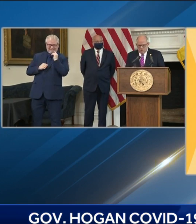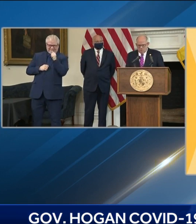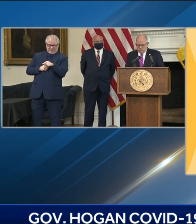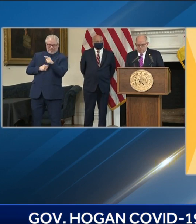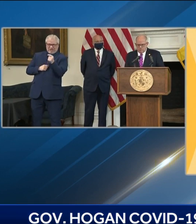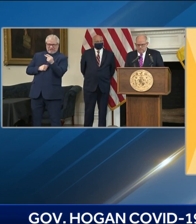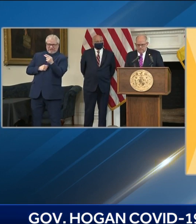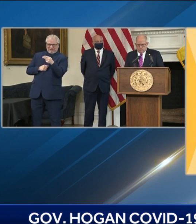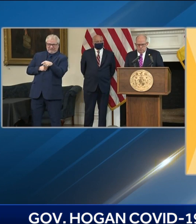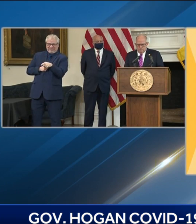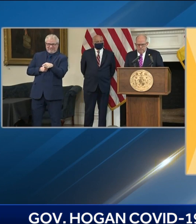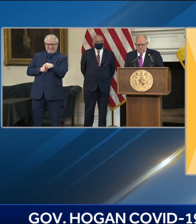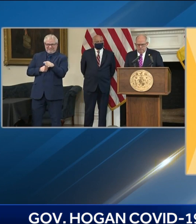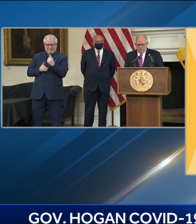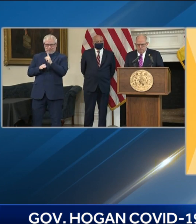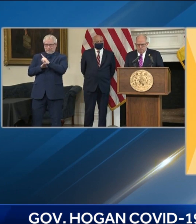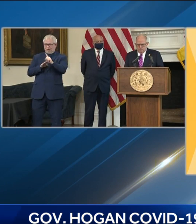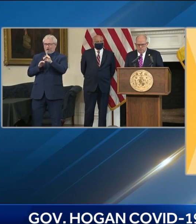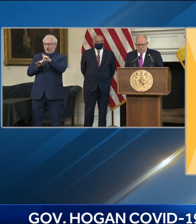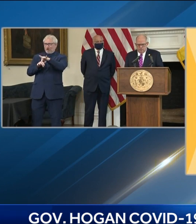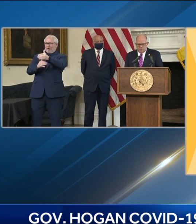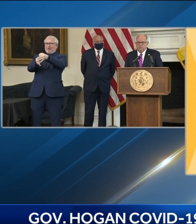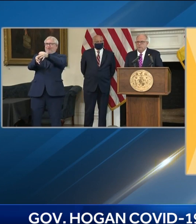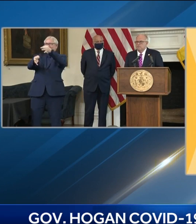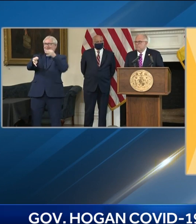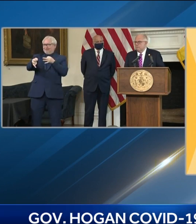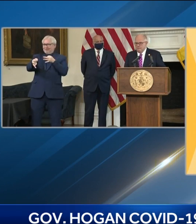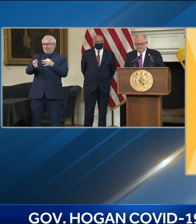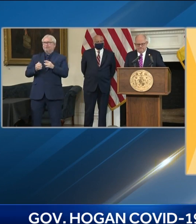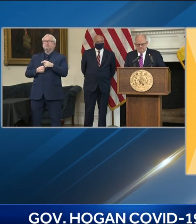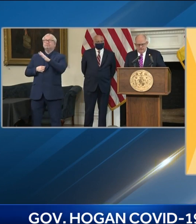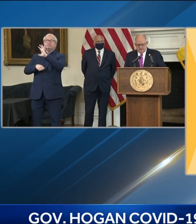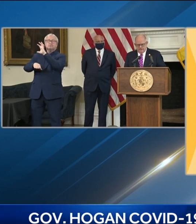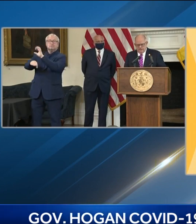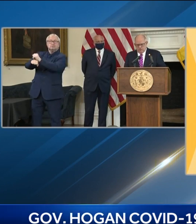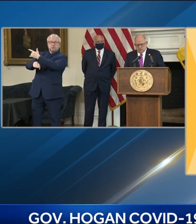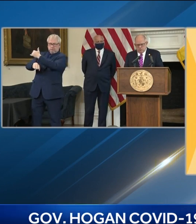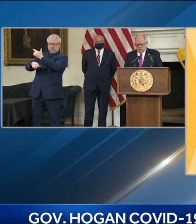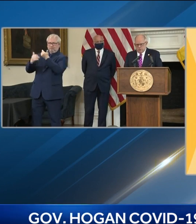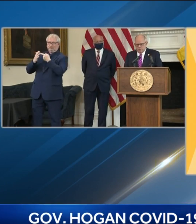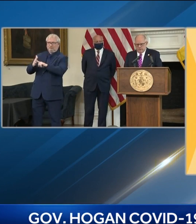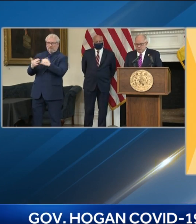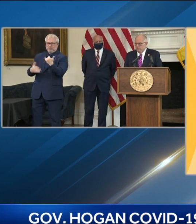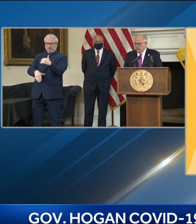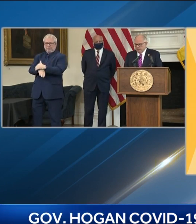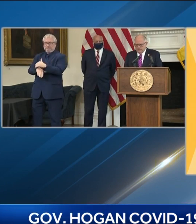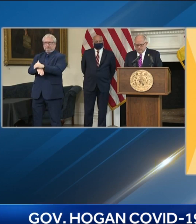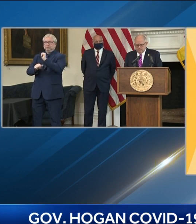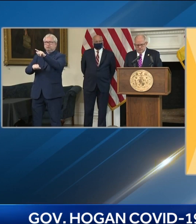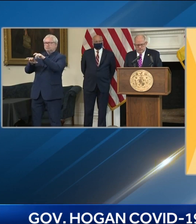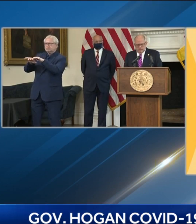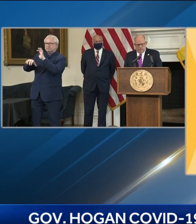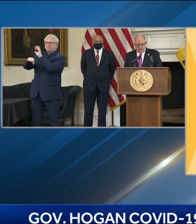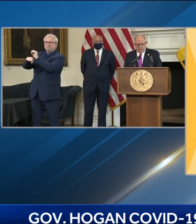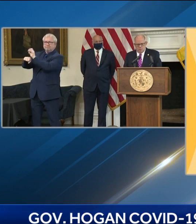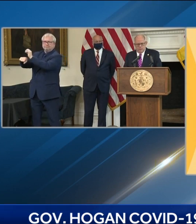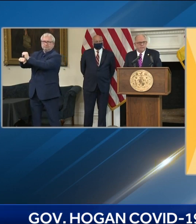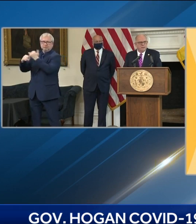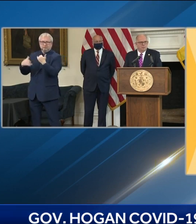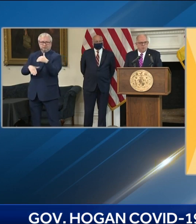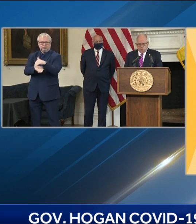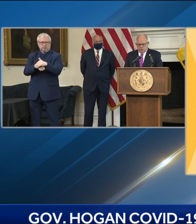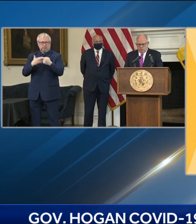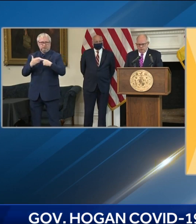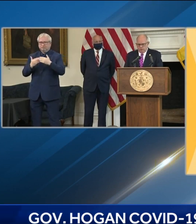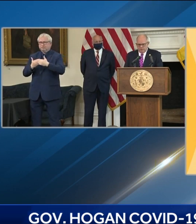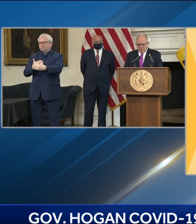Initial appointment slots will be made available starting this evening. The Eastern Shore mass vaccination site at the